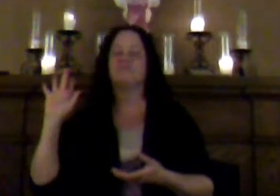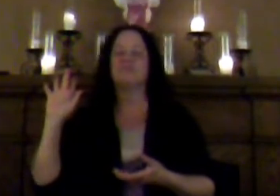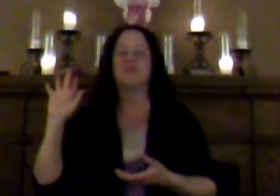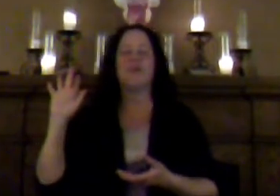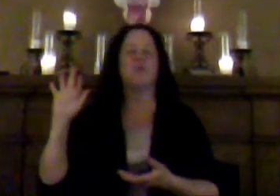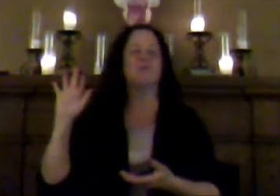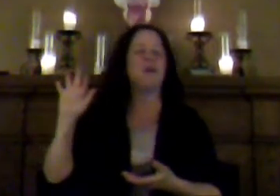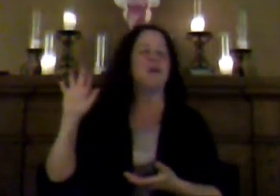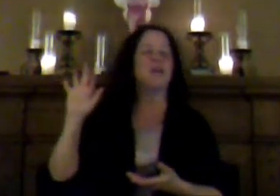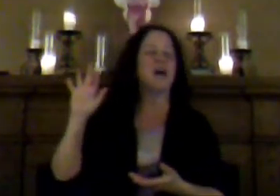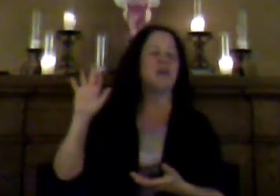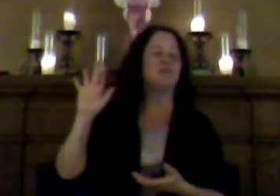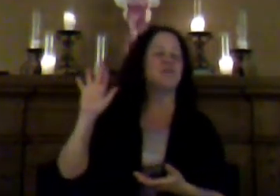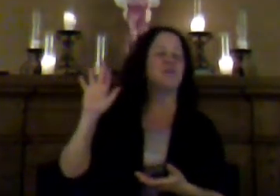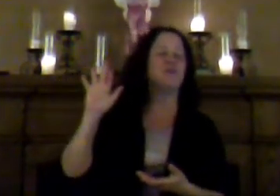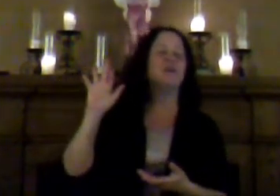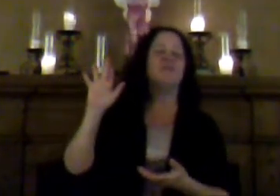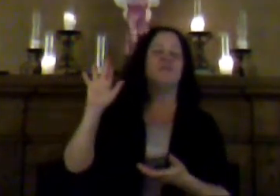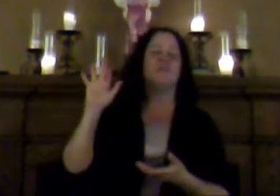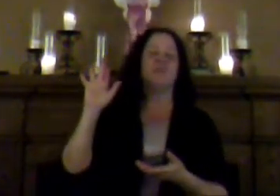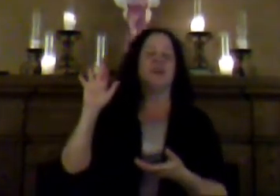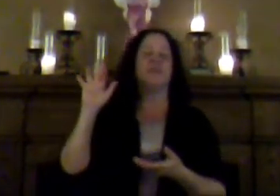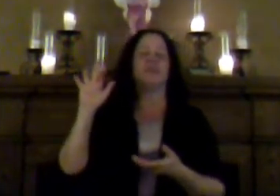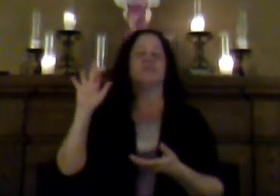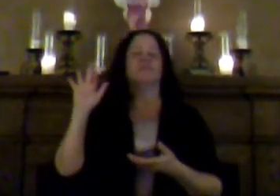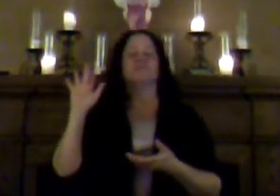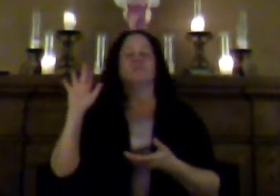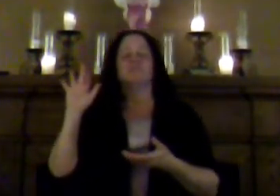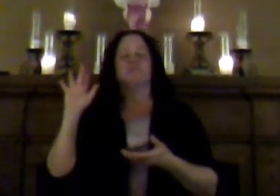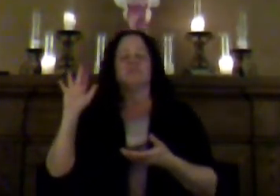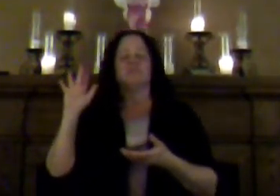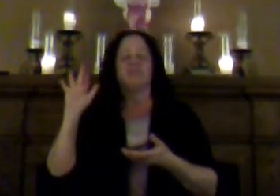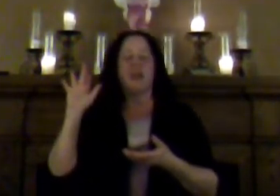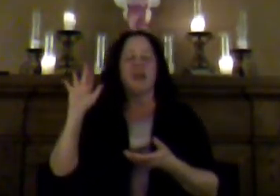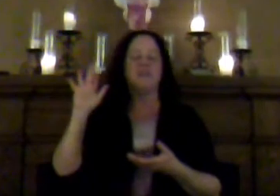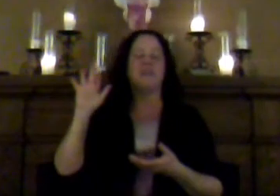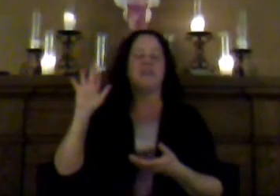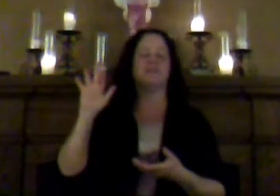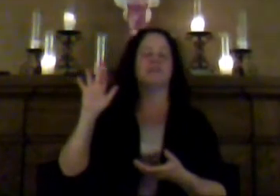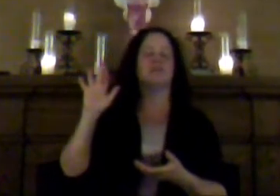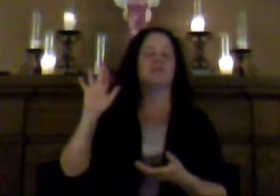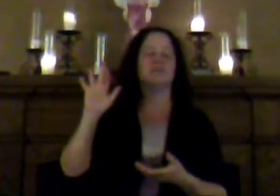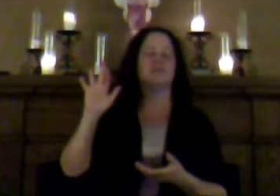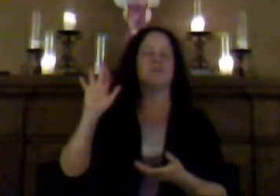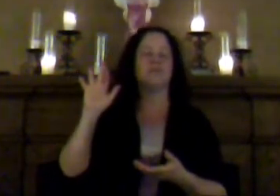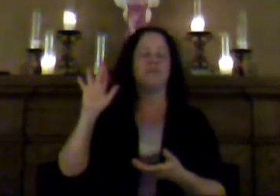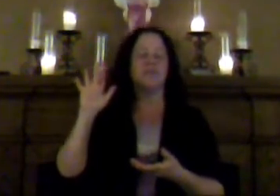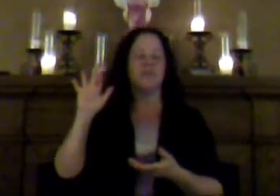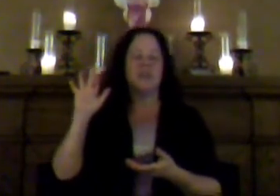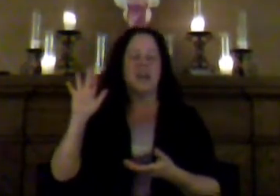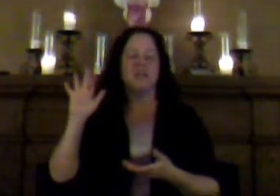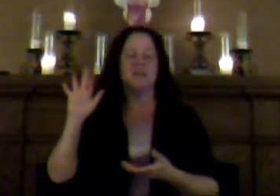Old paradigms still very heavy within their standing,